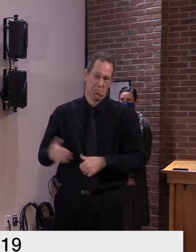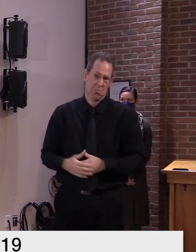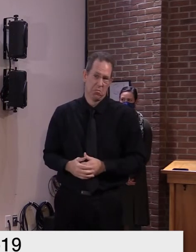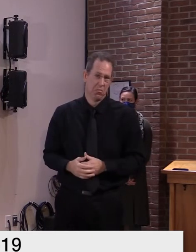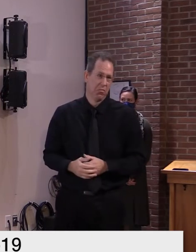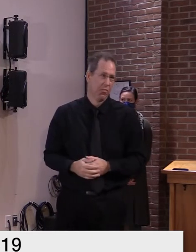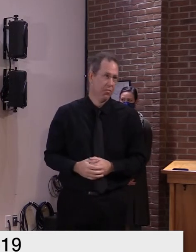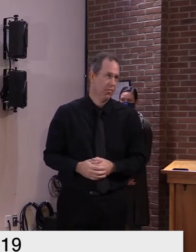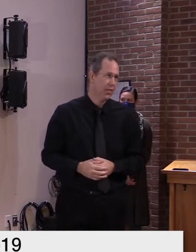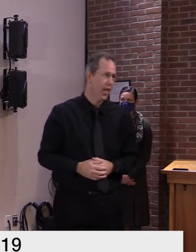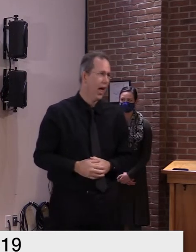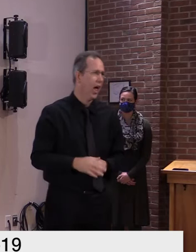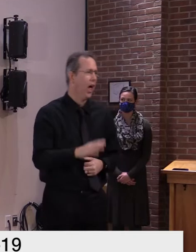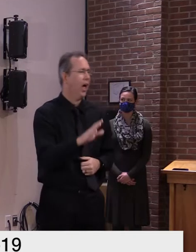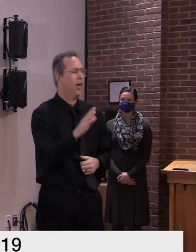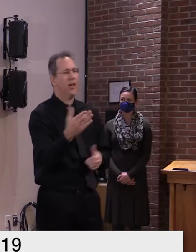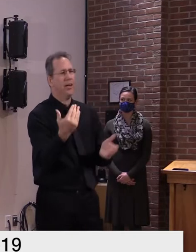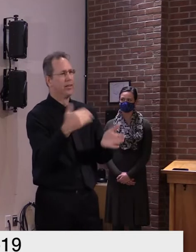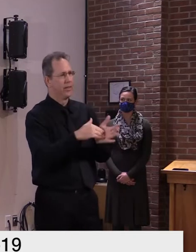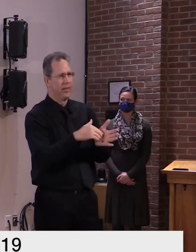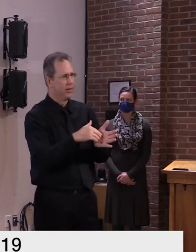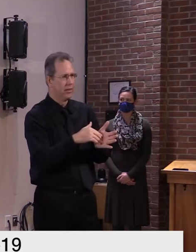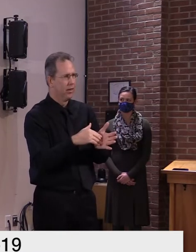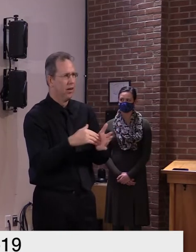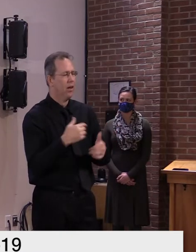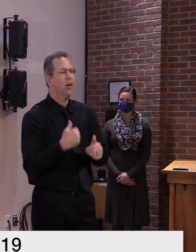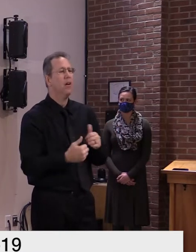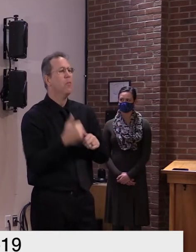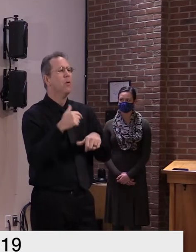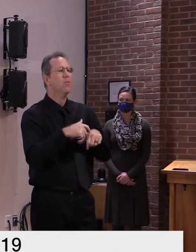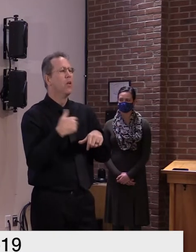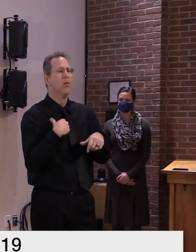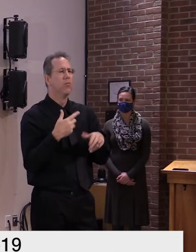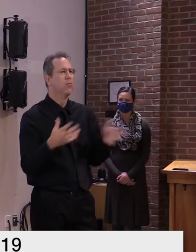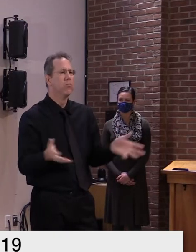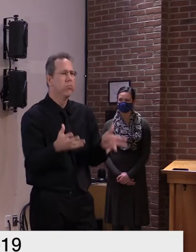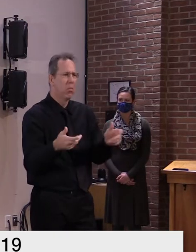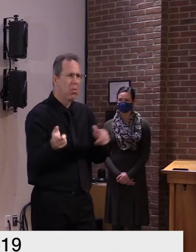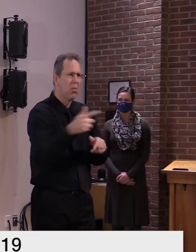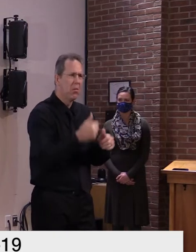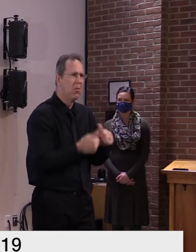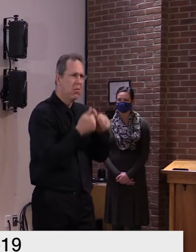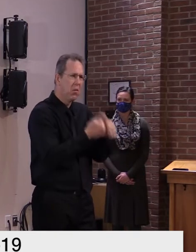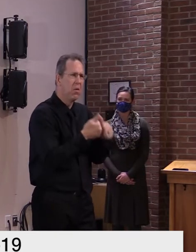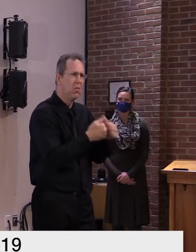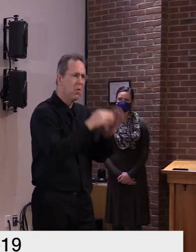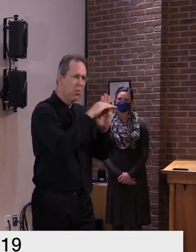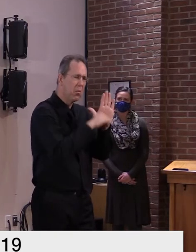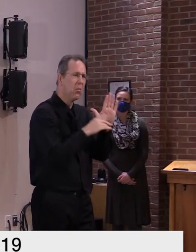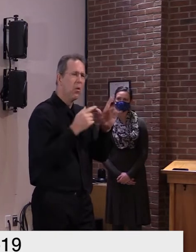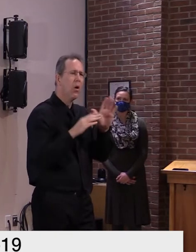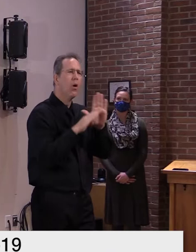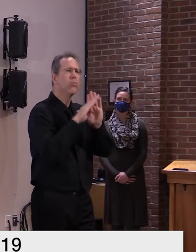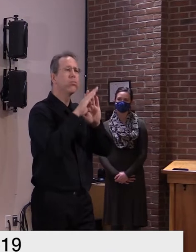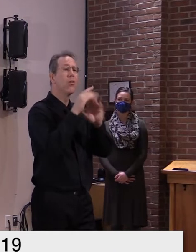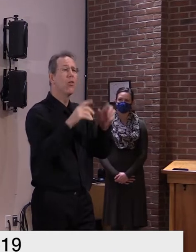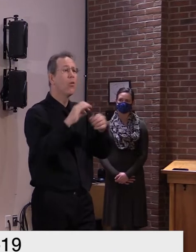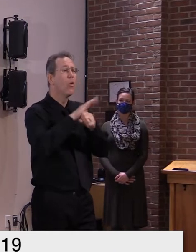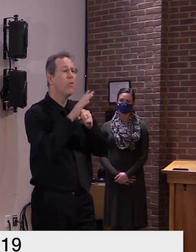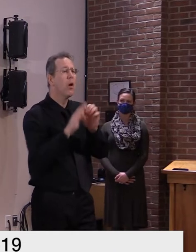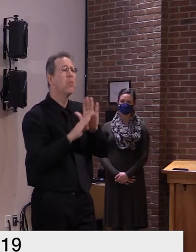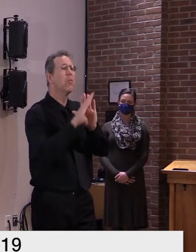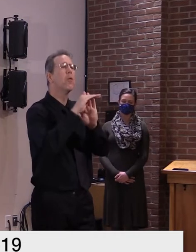here our numbers are flattening out uh we're seeing in california their their numbers are growing